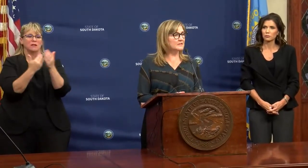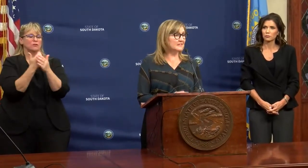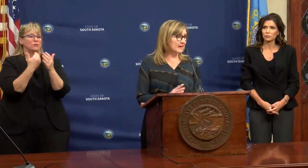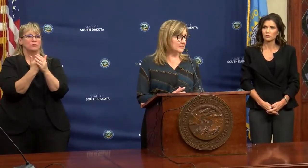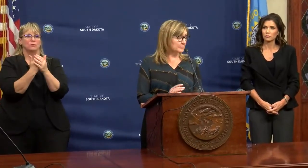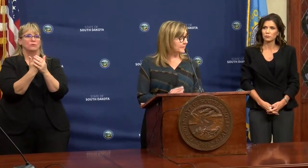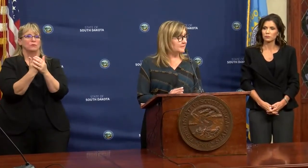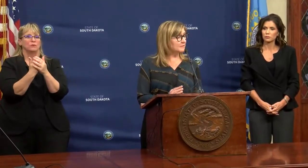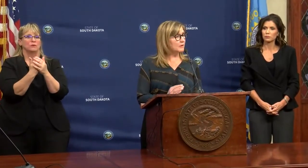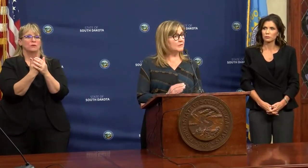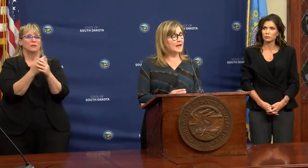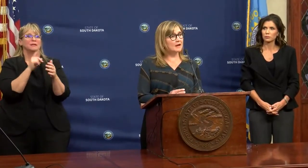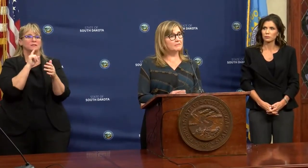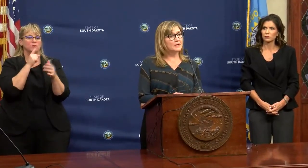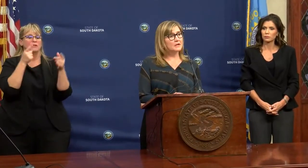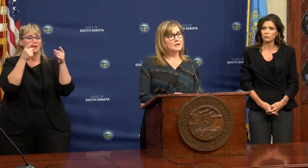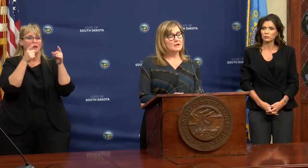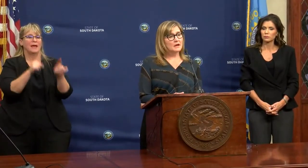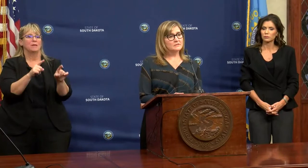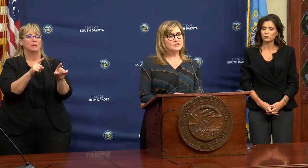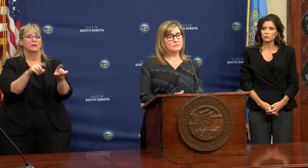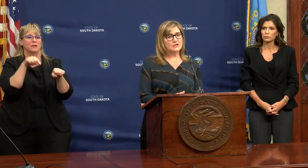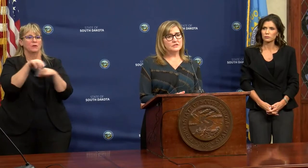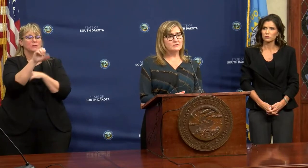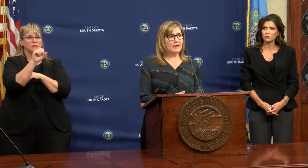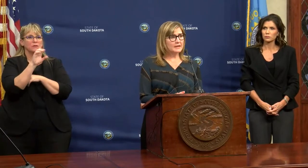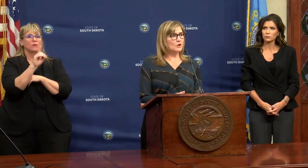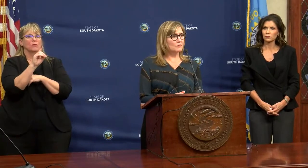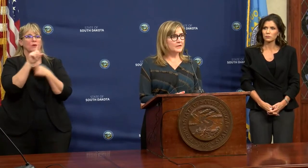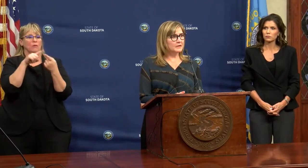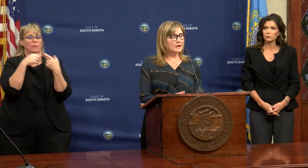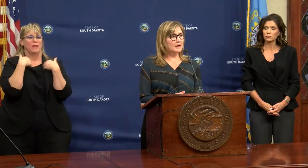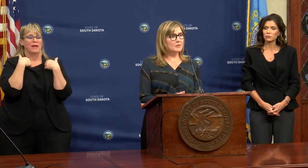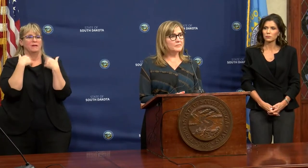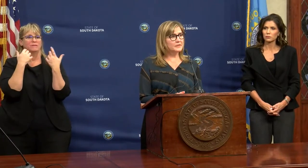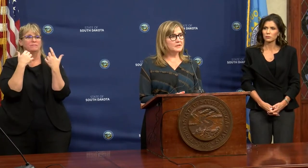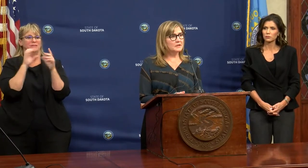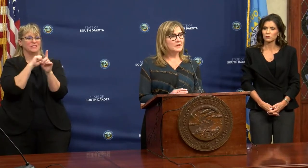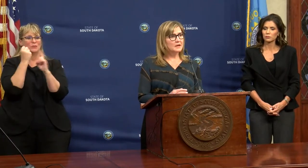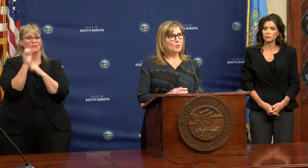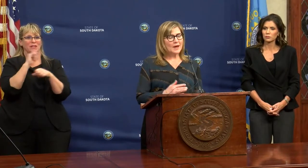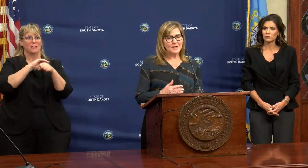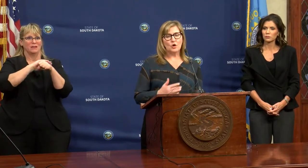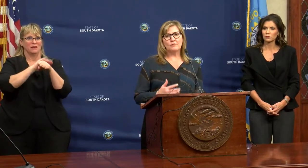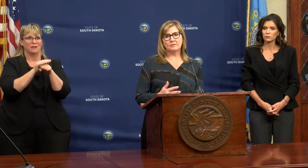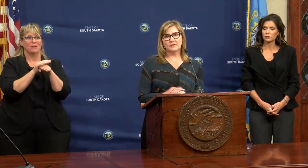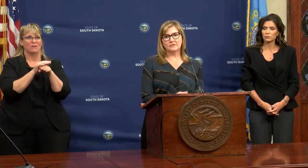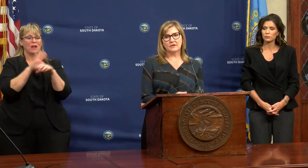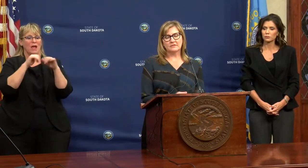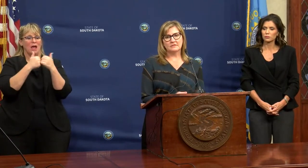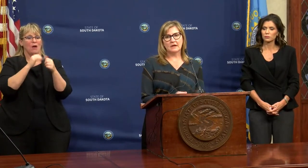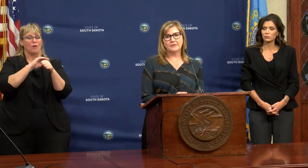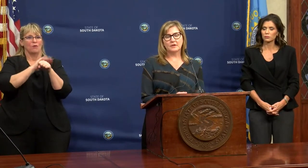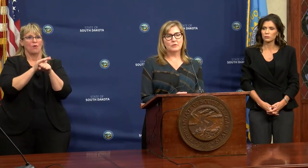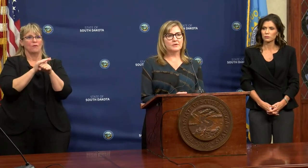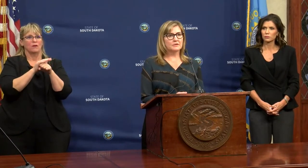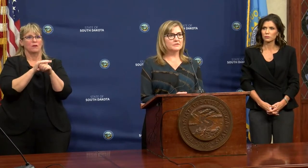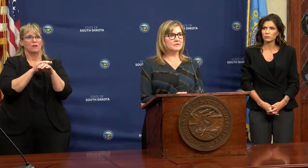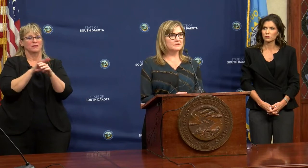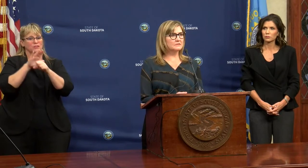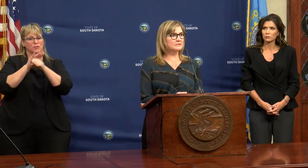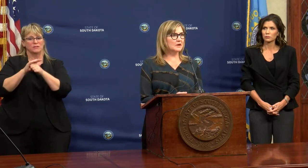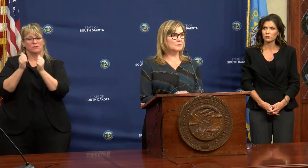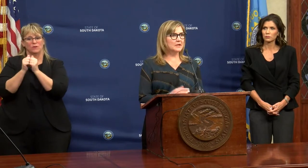It's certainly exasperated when we have situations like COVID. The way COVID really stresses health care